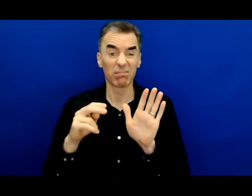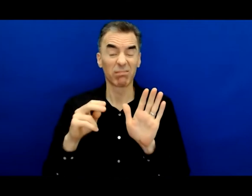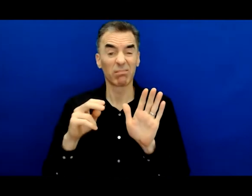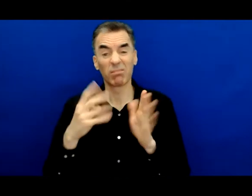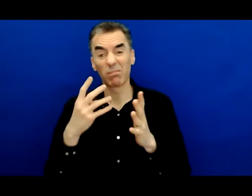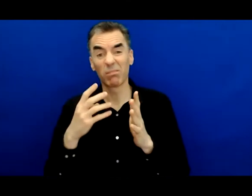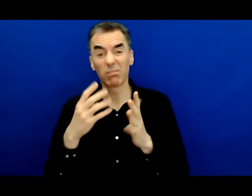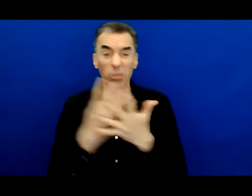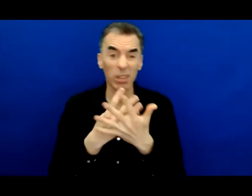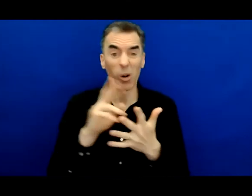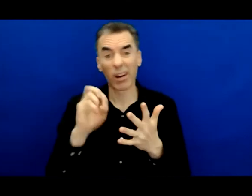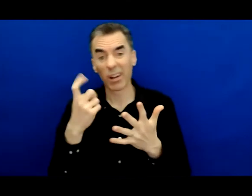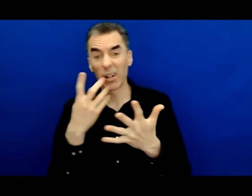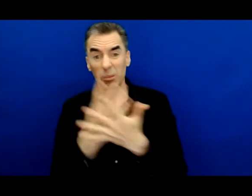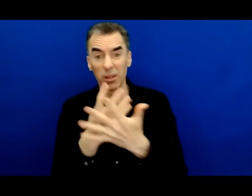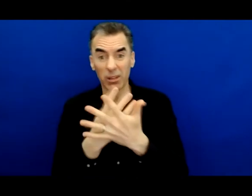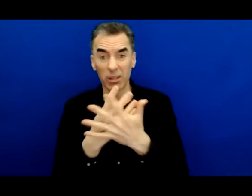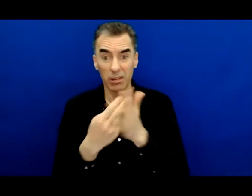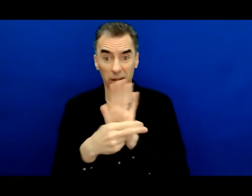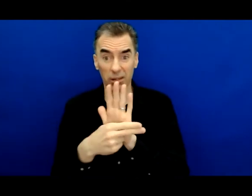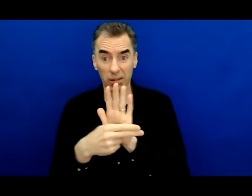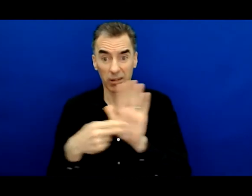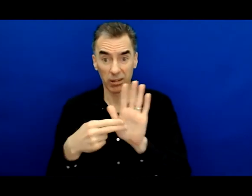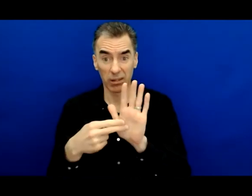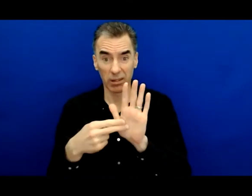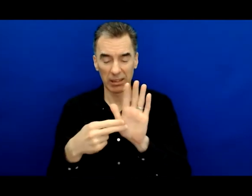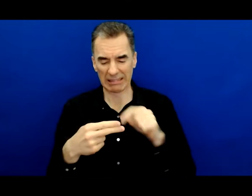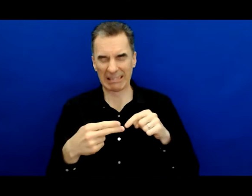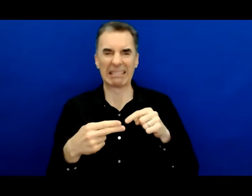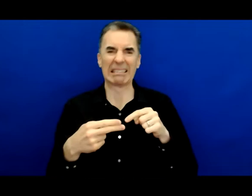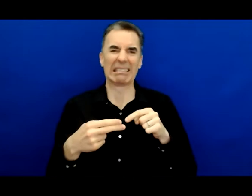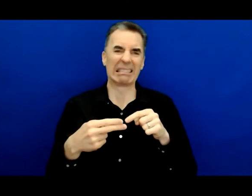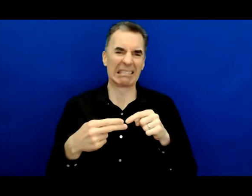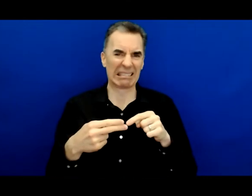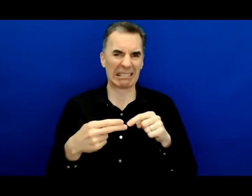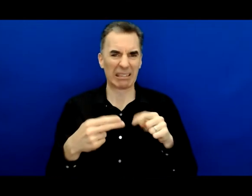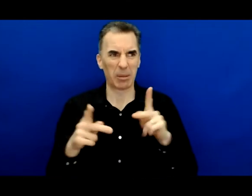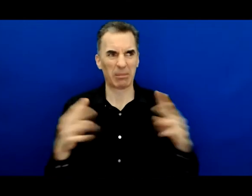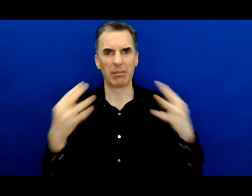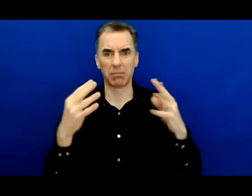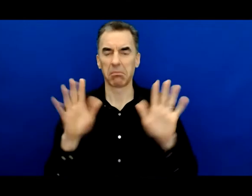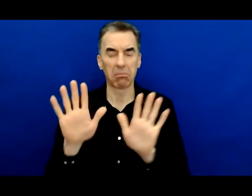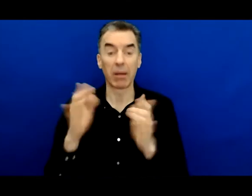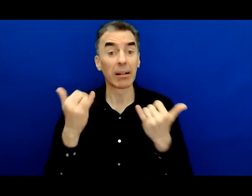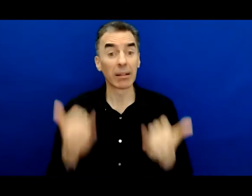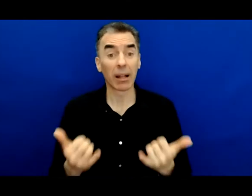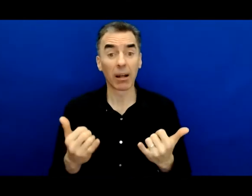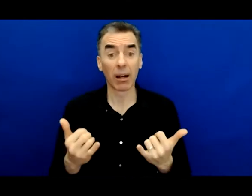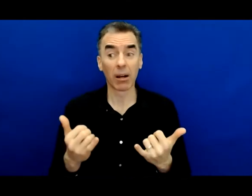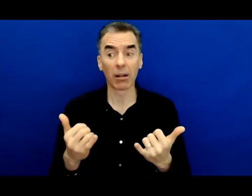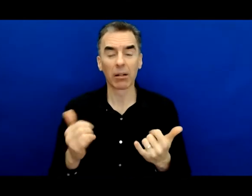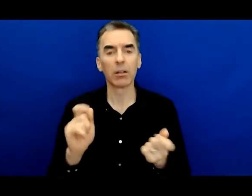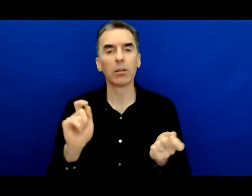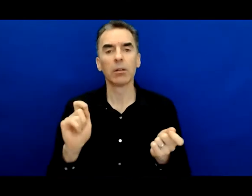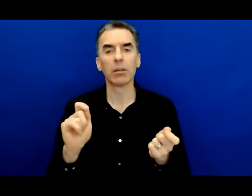would have put a scarlet letter on one's chest, right? Today, our Rising Scholars, I've had conversations